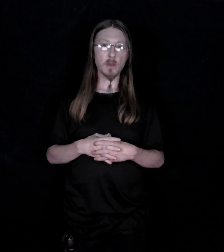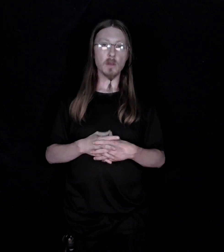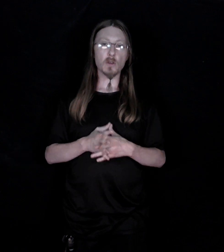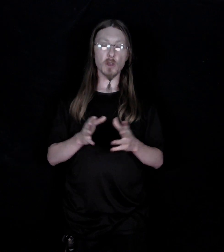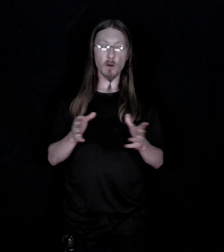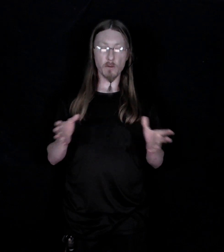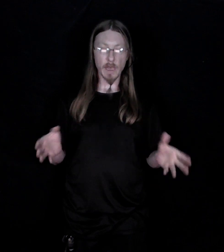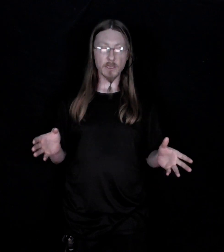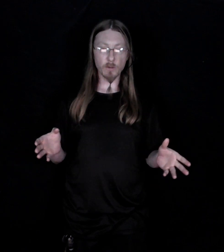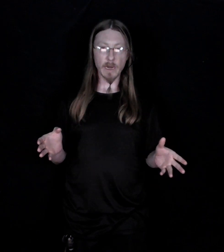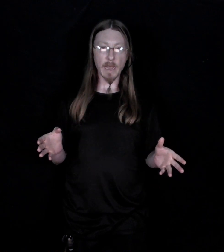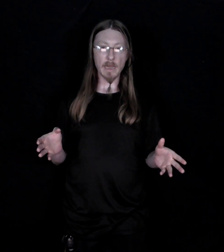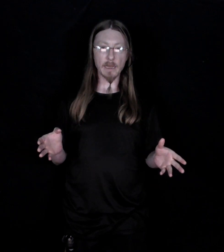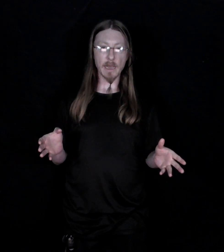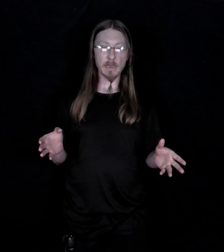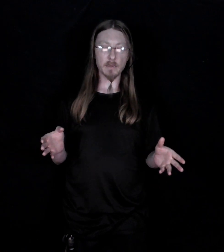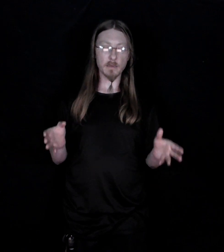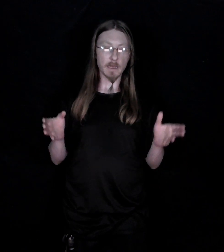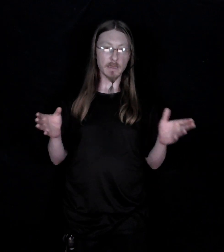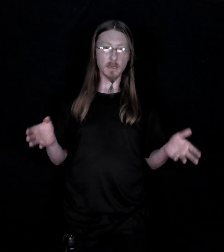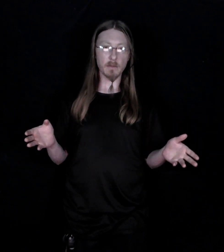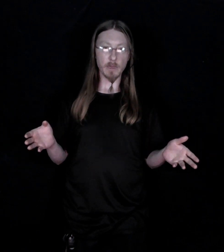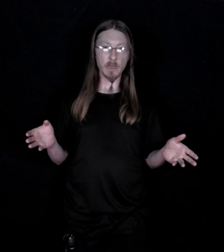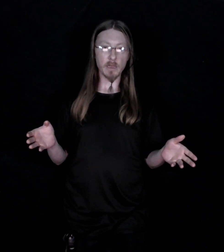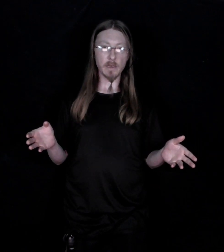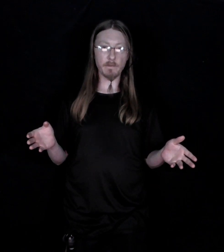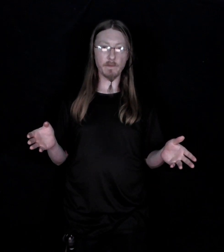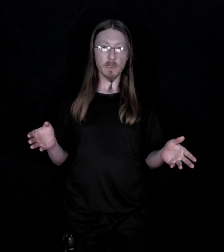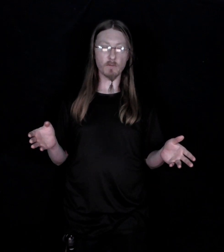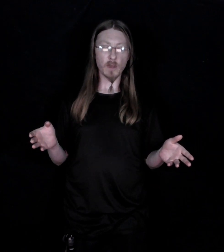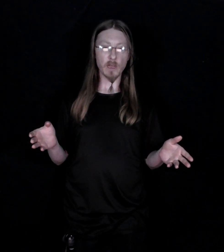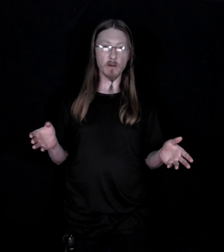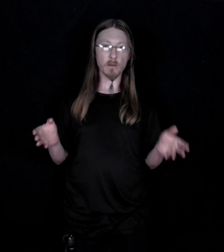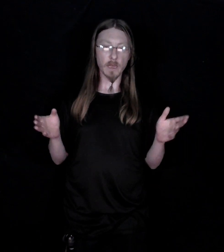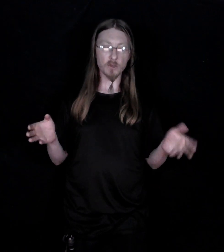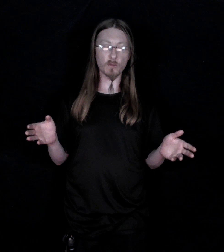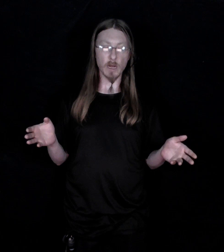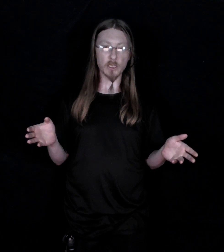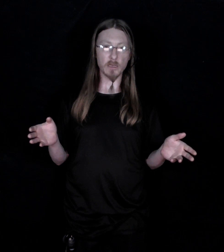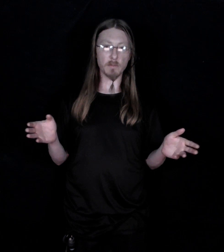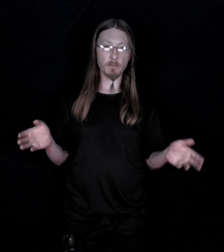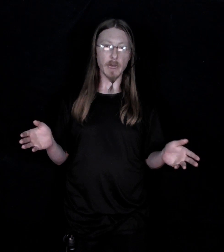So that's what I got guys. That's going to be it for this video. Thanks for watching. Bye.